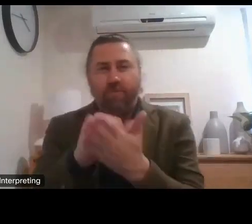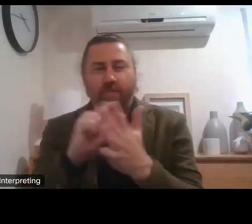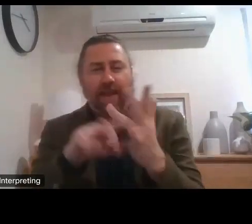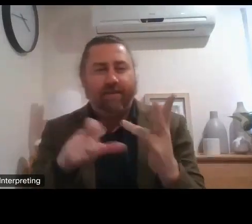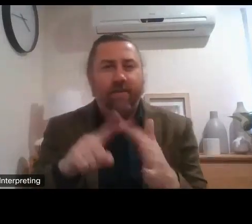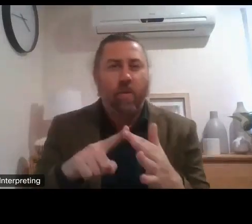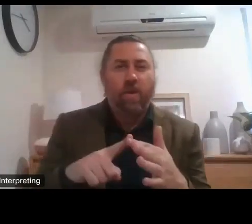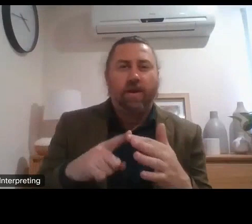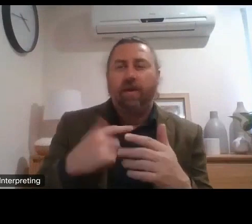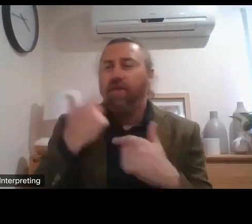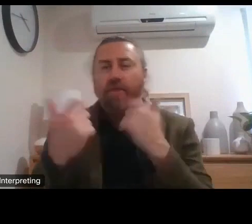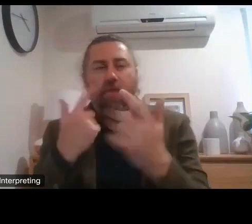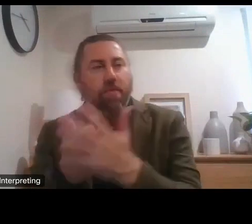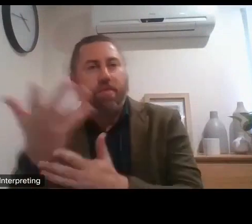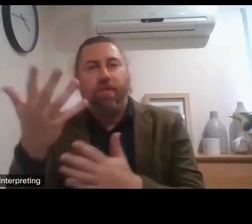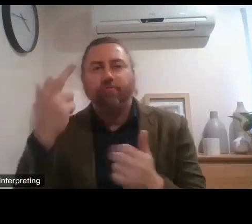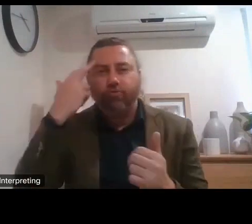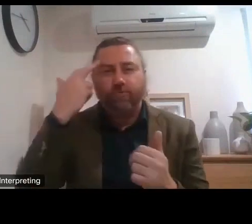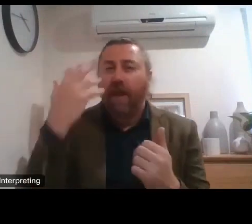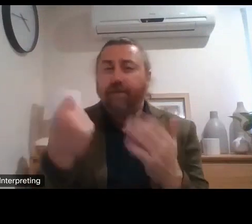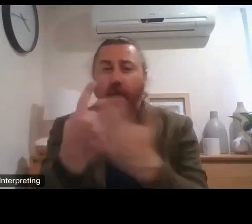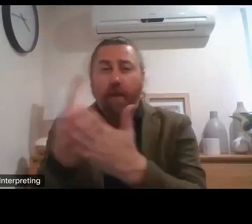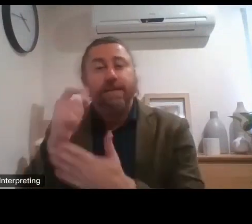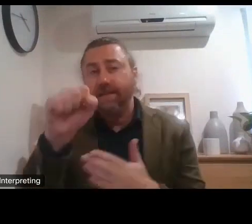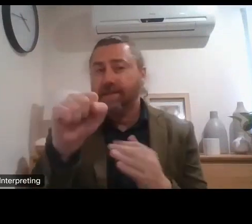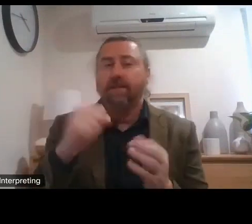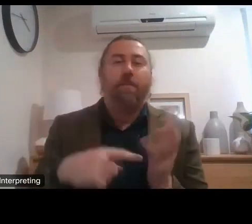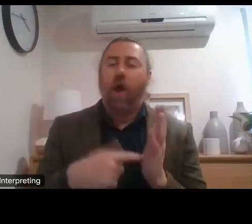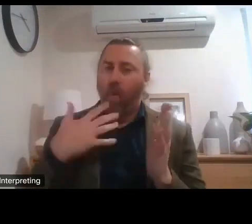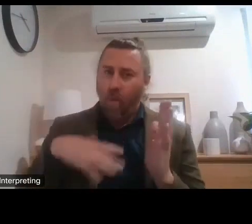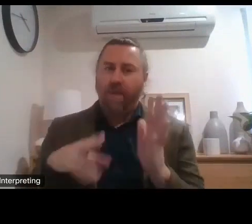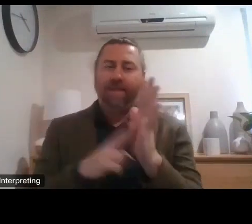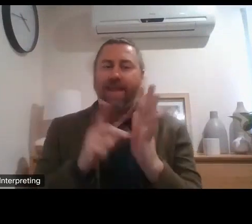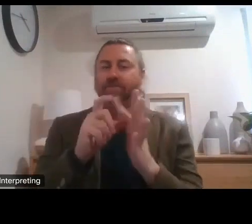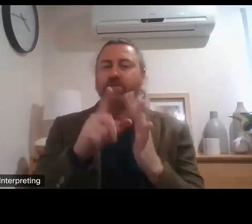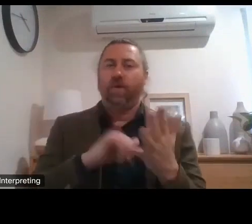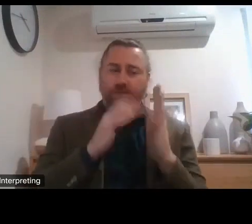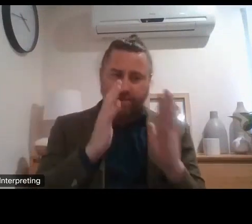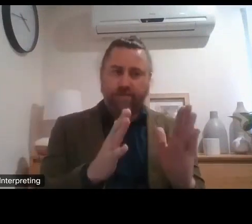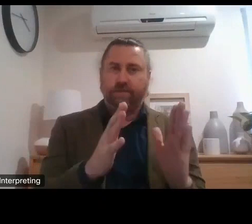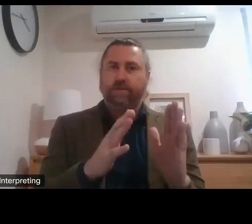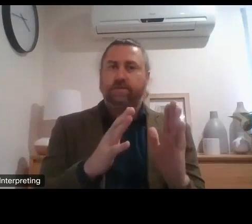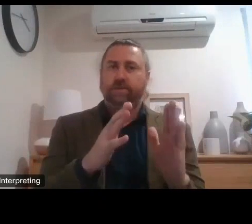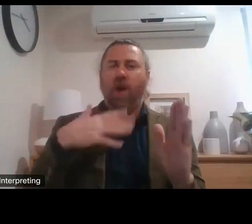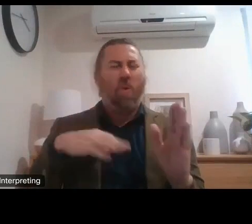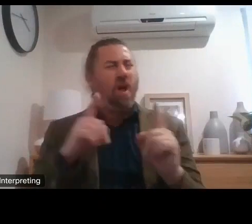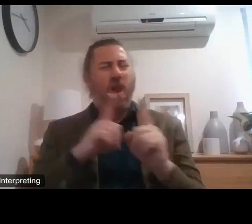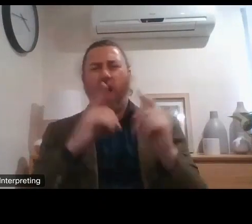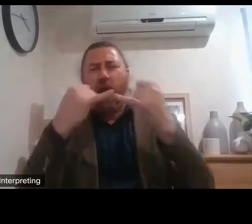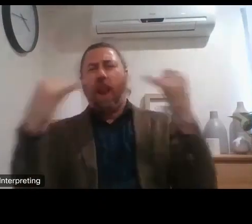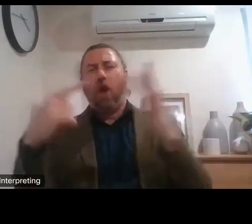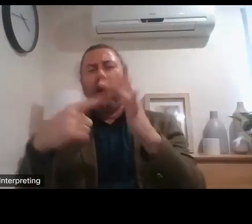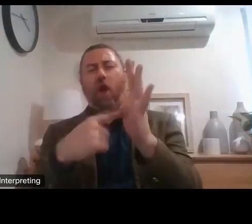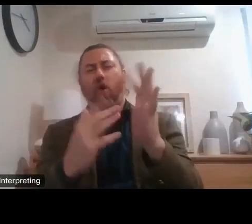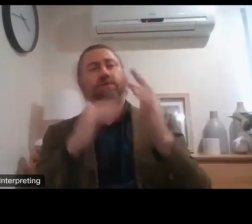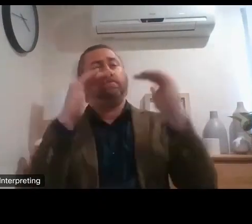can and should. But what we want to do is change the view of the scheme from being a series of line items to viewing it as